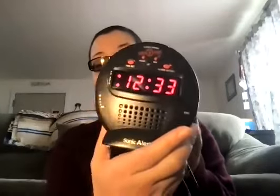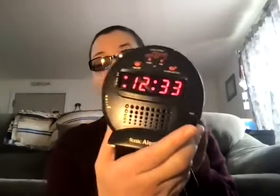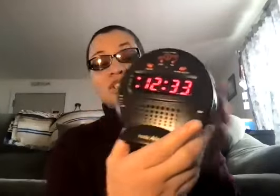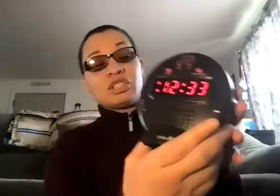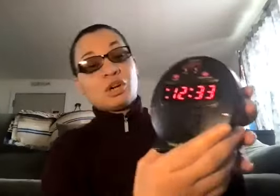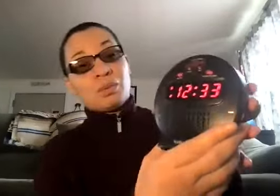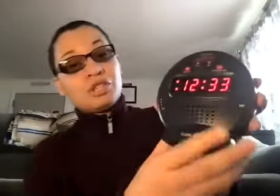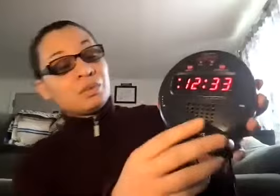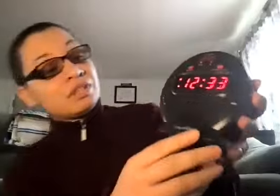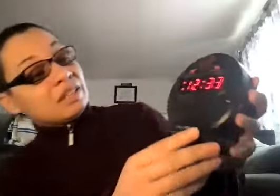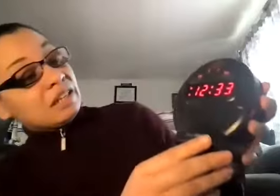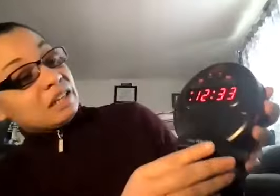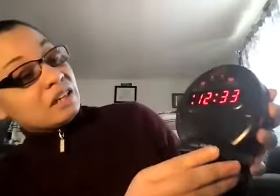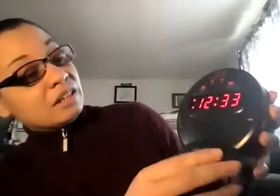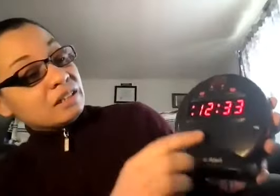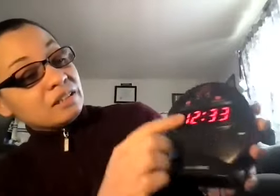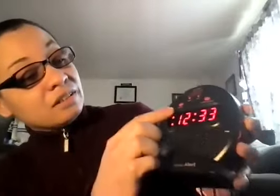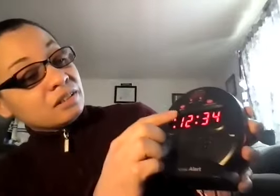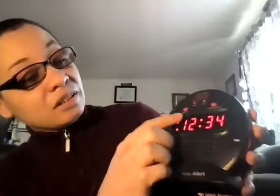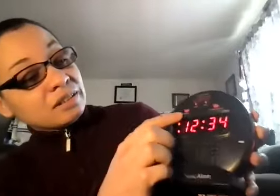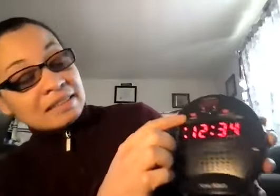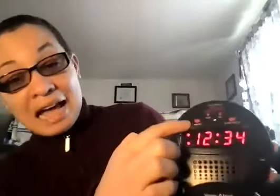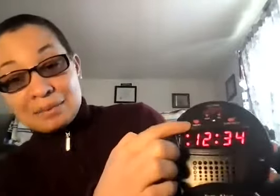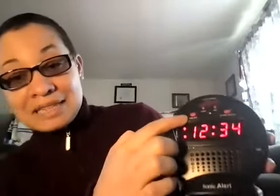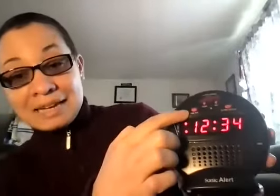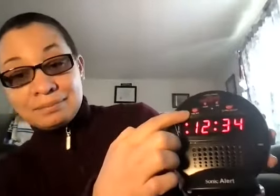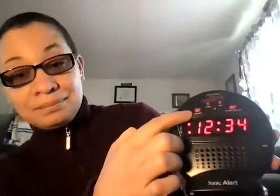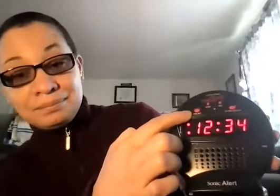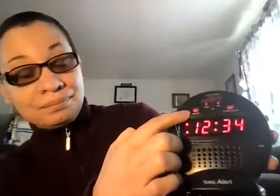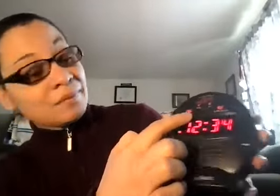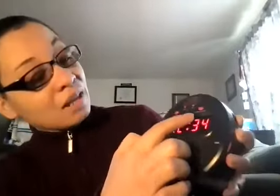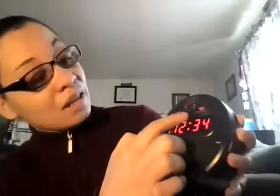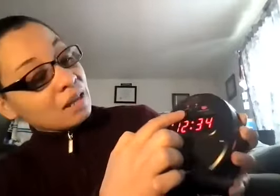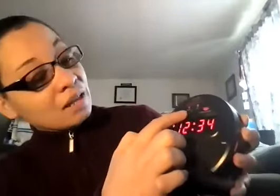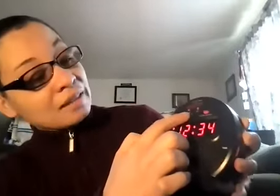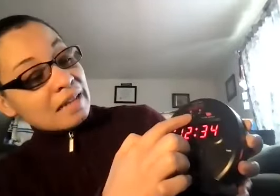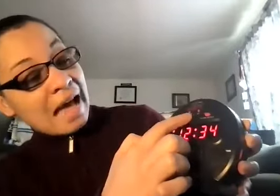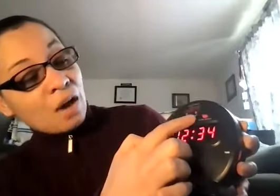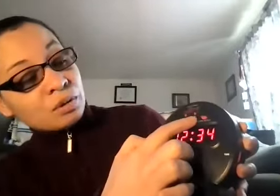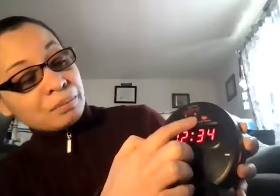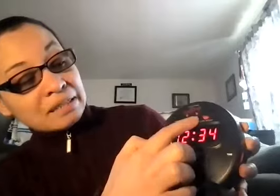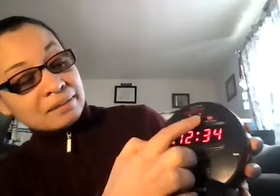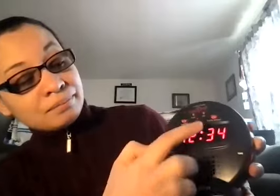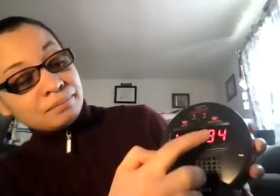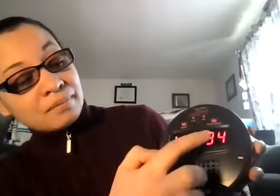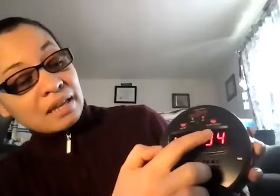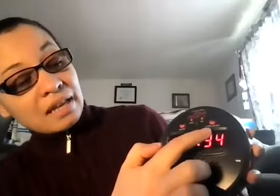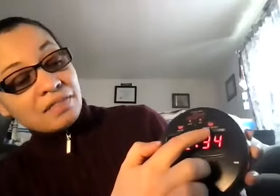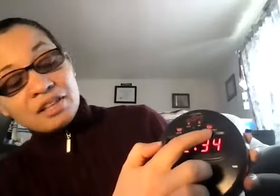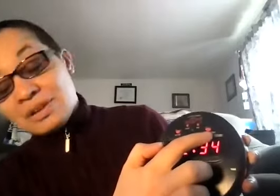So, what you will see here is the time set, the hour, minute, and then you